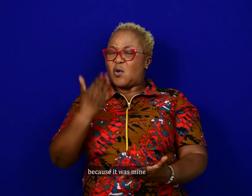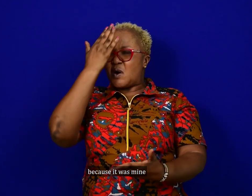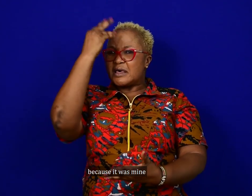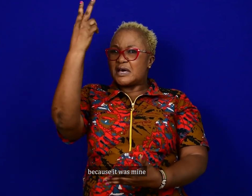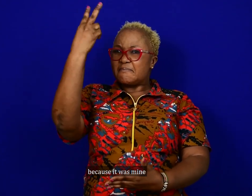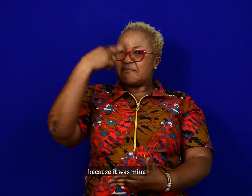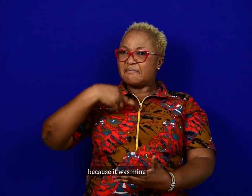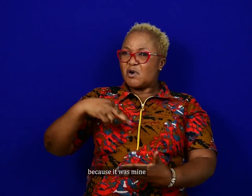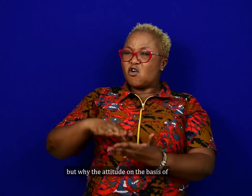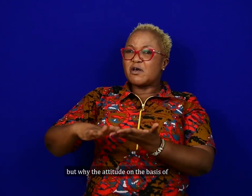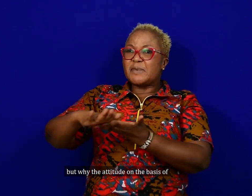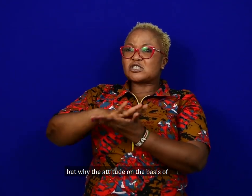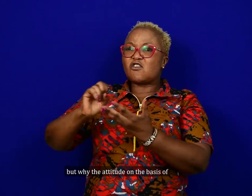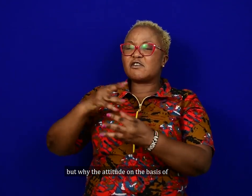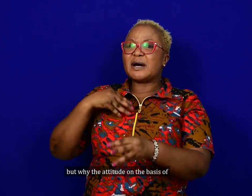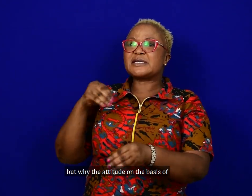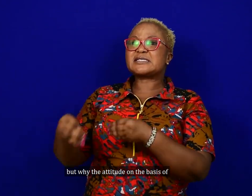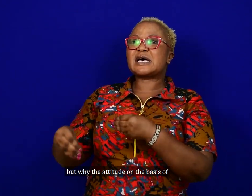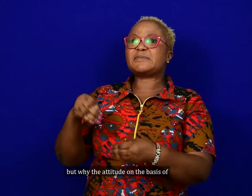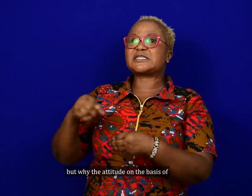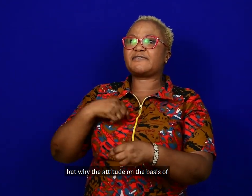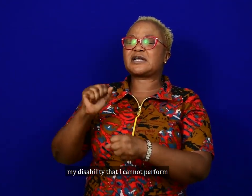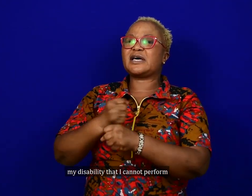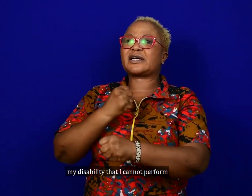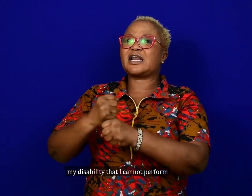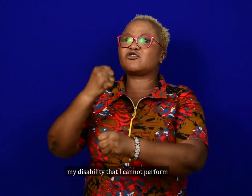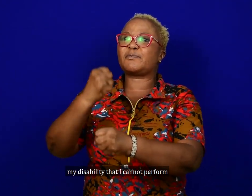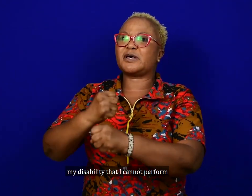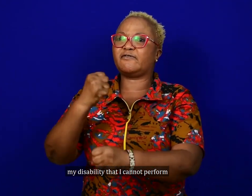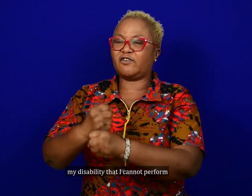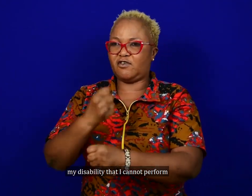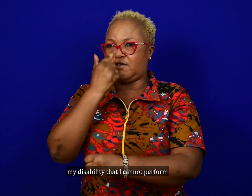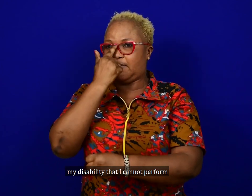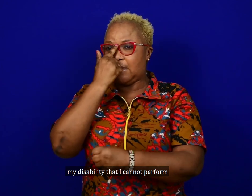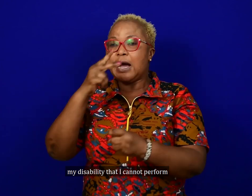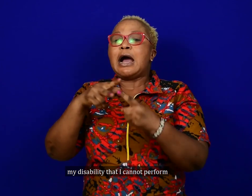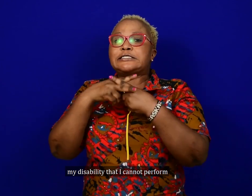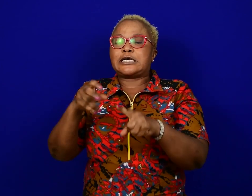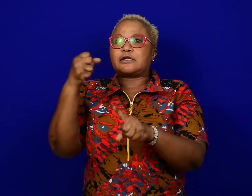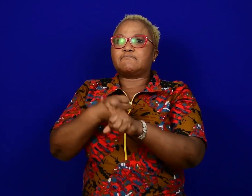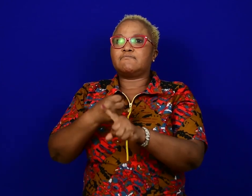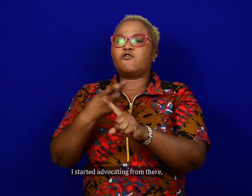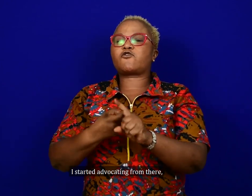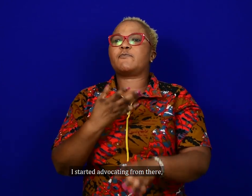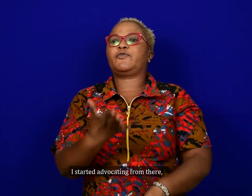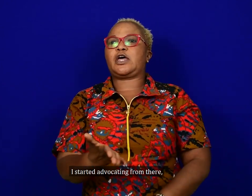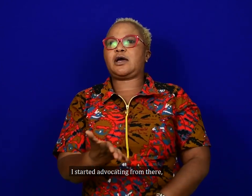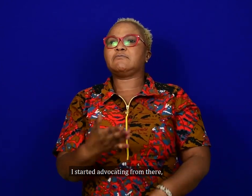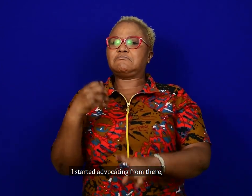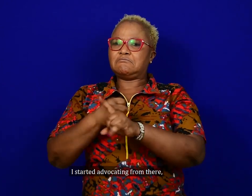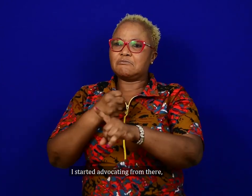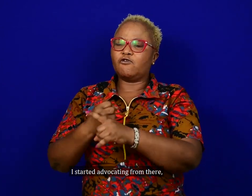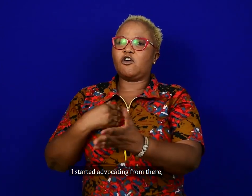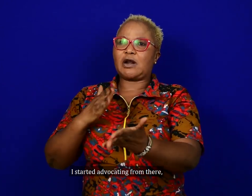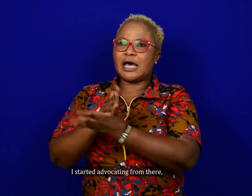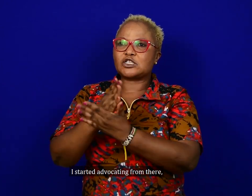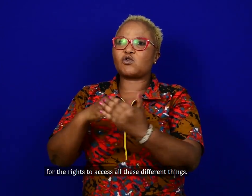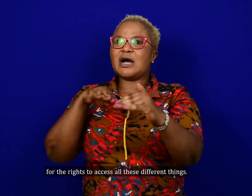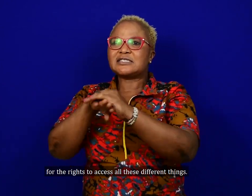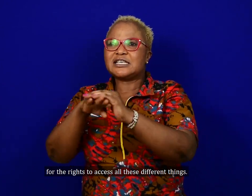was mine. But why the attitude on the basis of my disability that I cannot perform? I started advocating from there for the rights